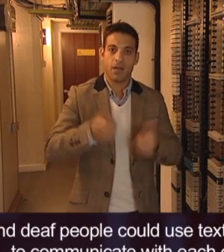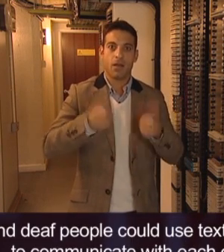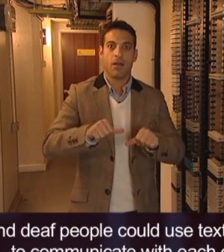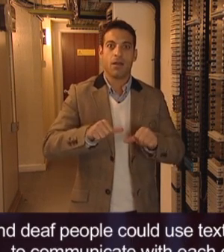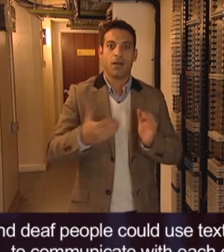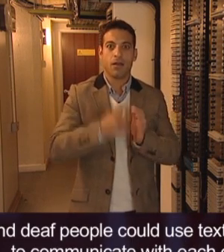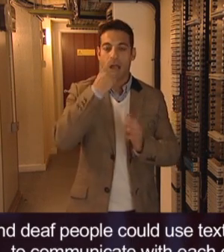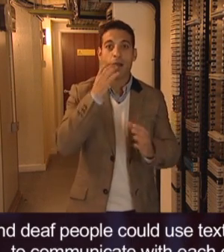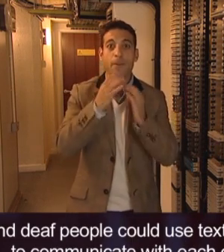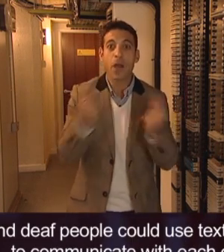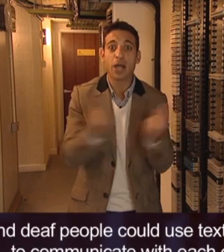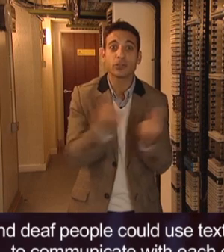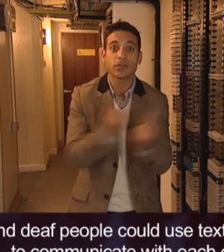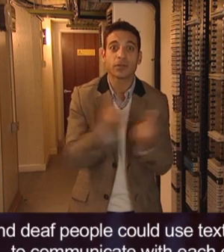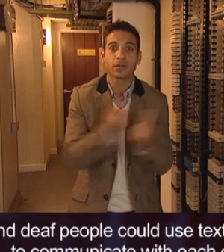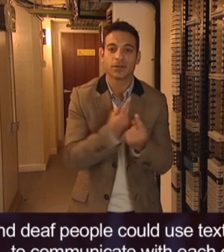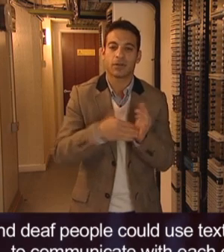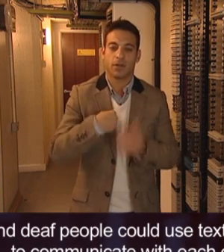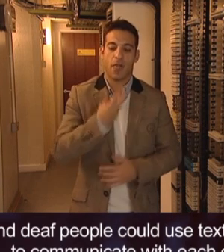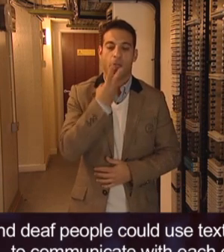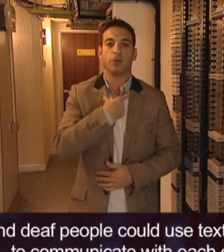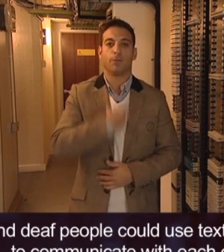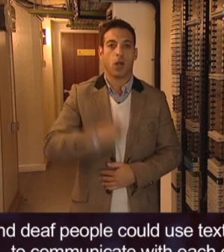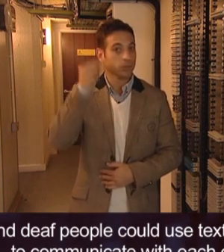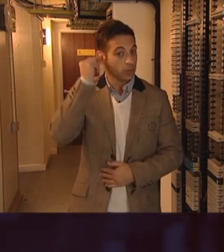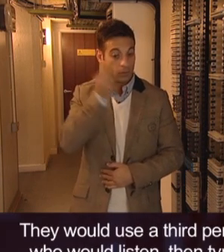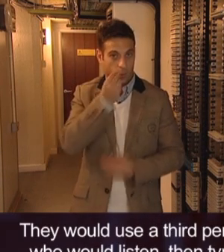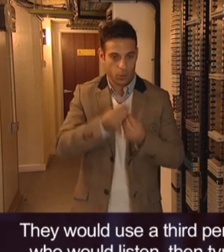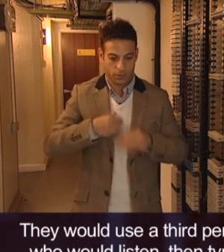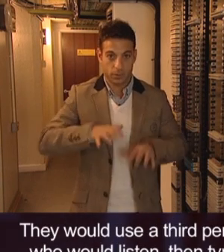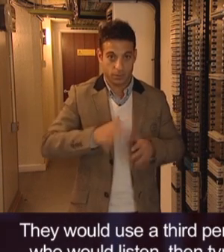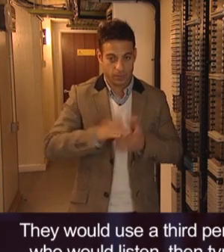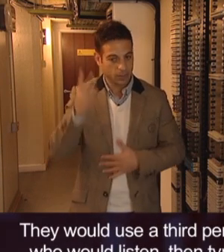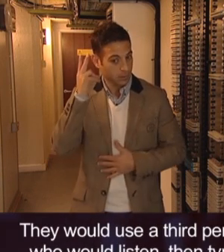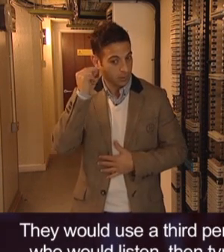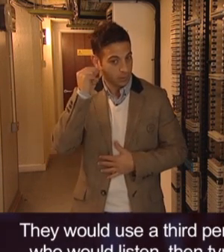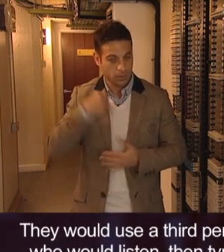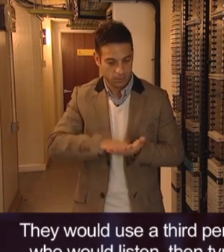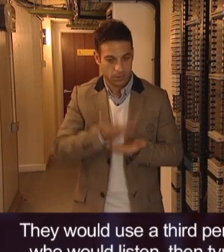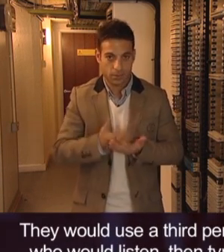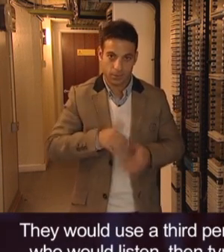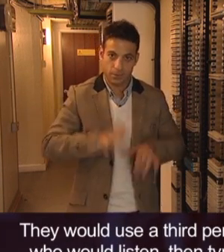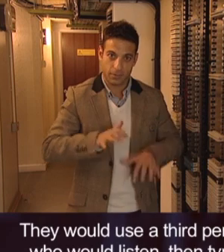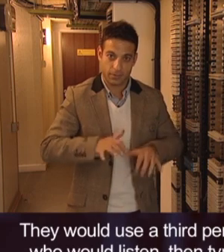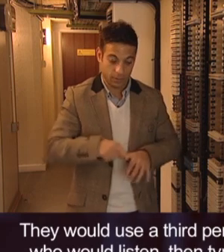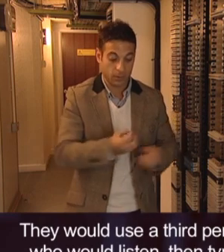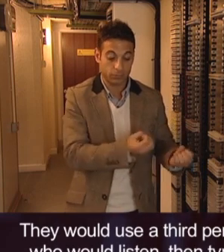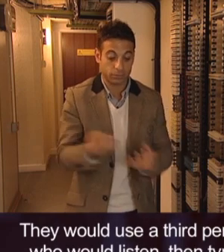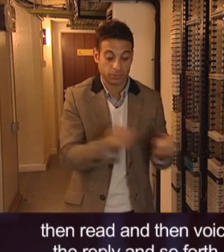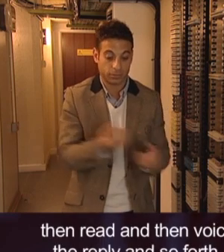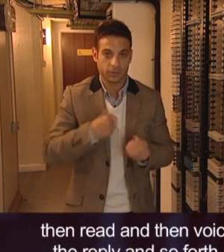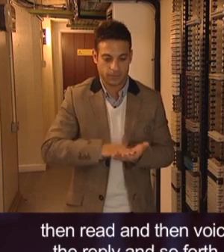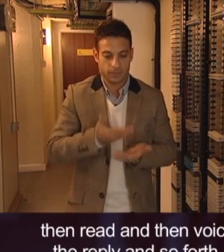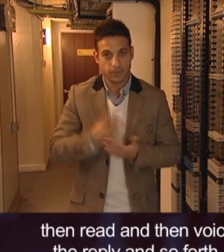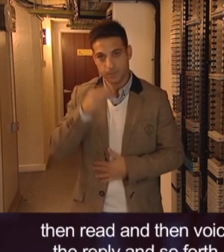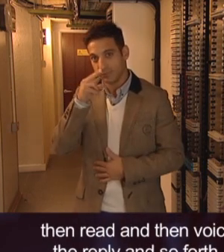and deaf people could use text phones to communicate with each other. They would use a third person who would listen, then type,